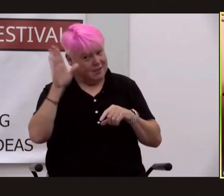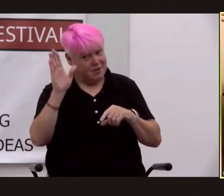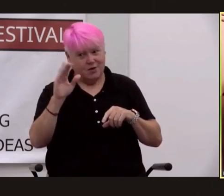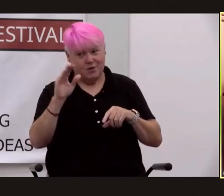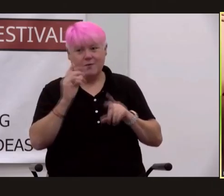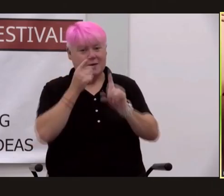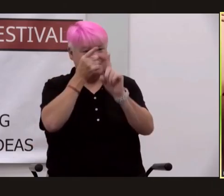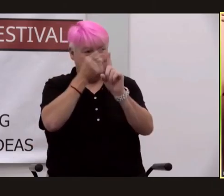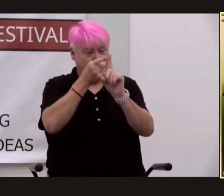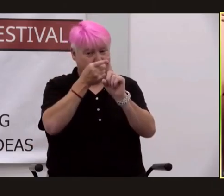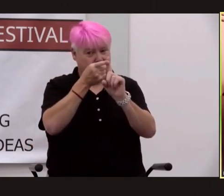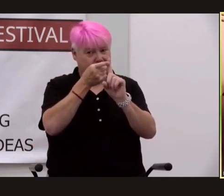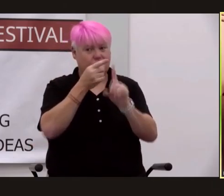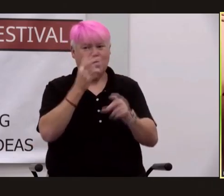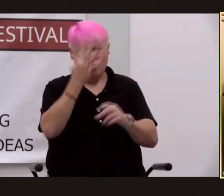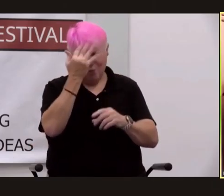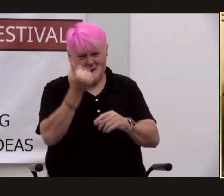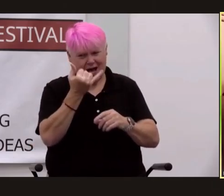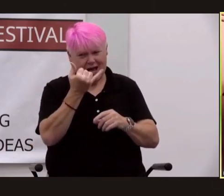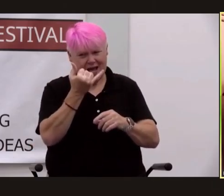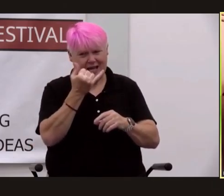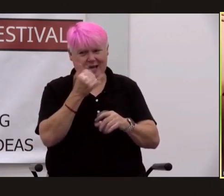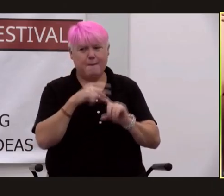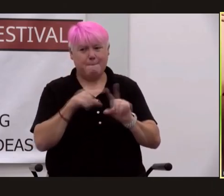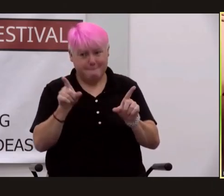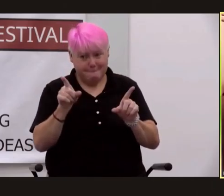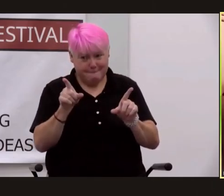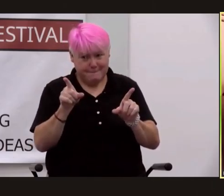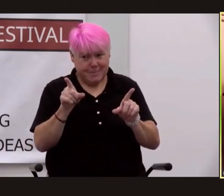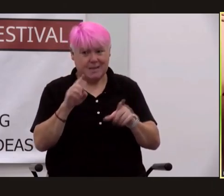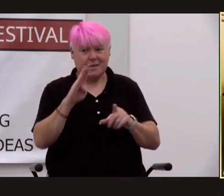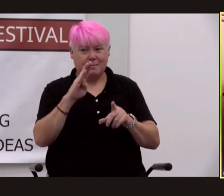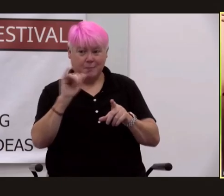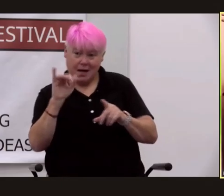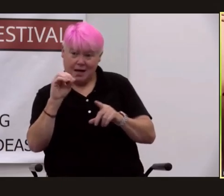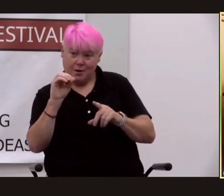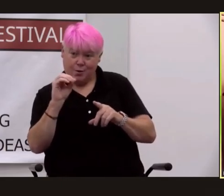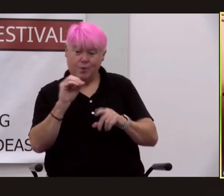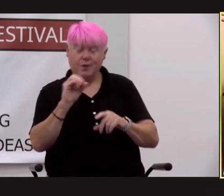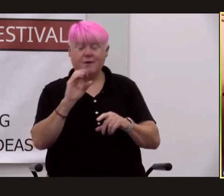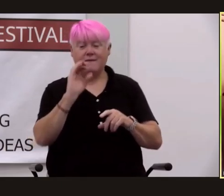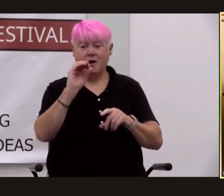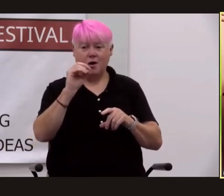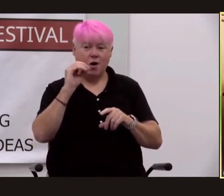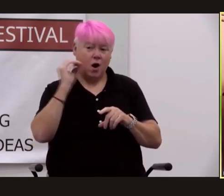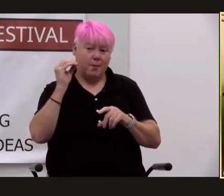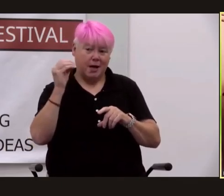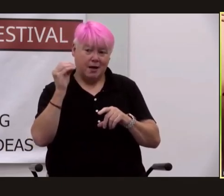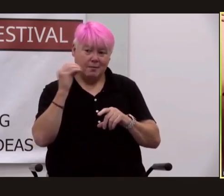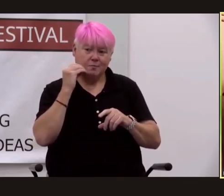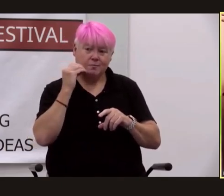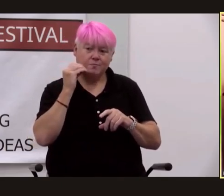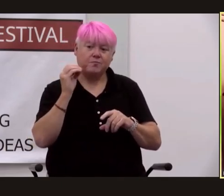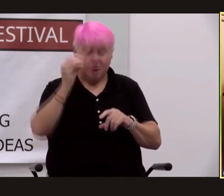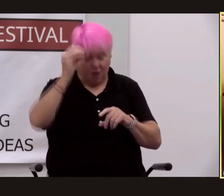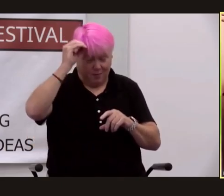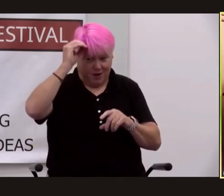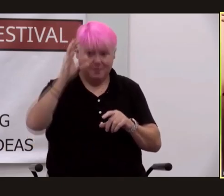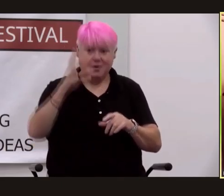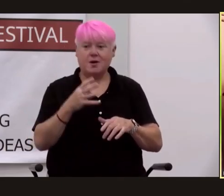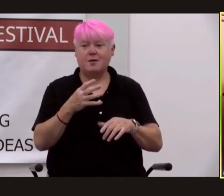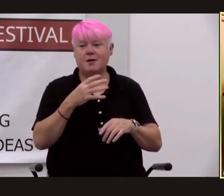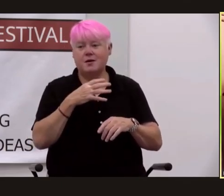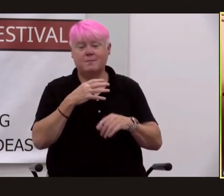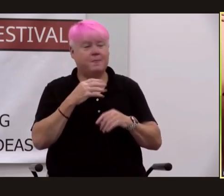interesting but the pulitzer prize winning biography of oppenheimer by martin j sherwin and kai